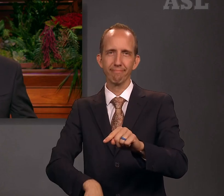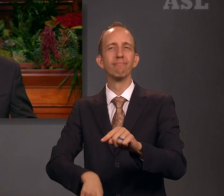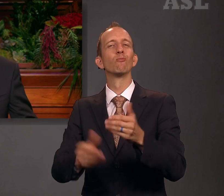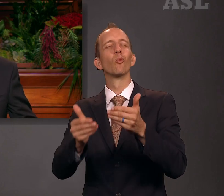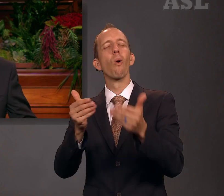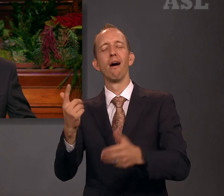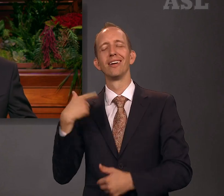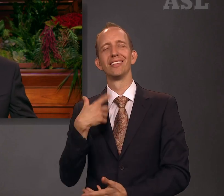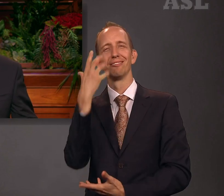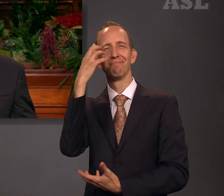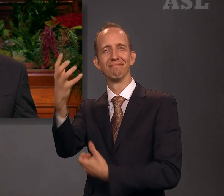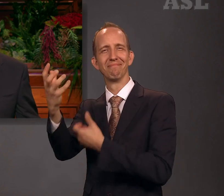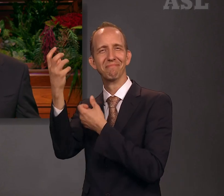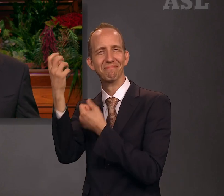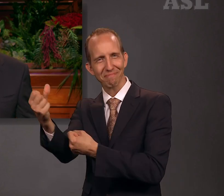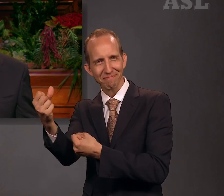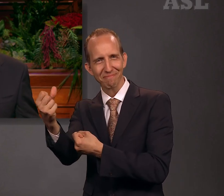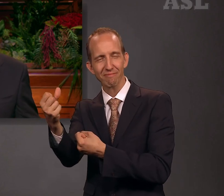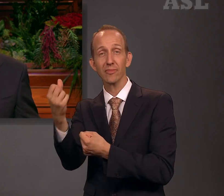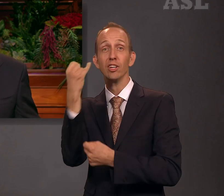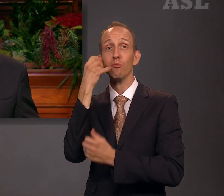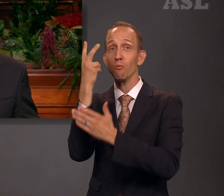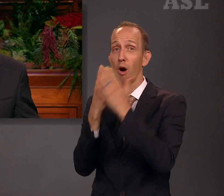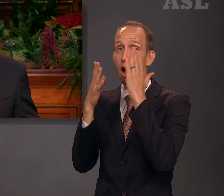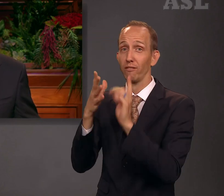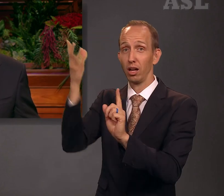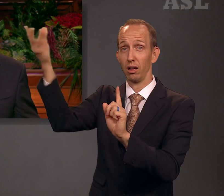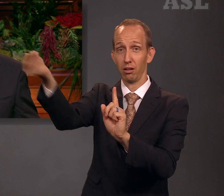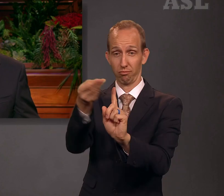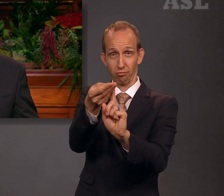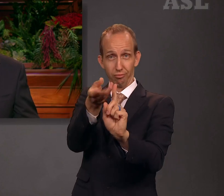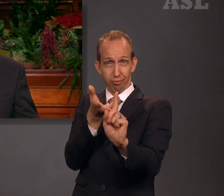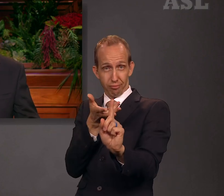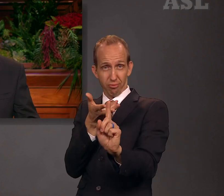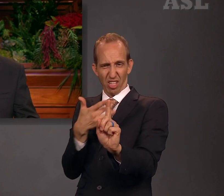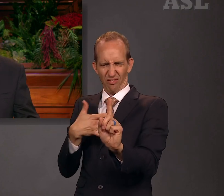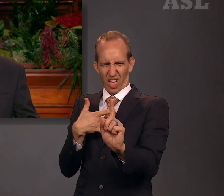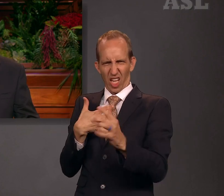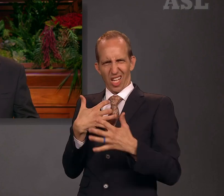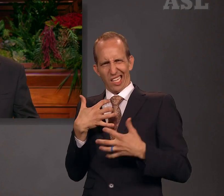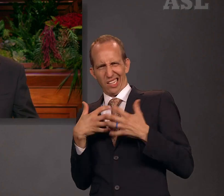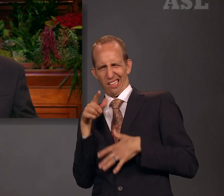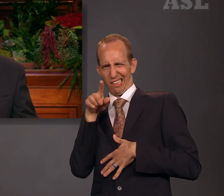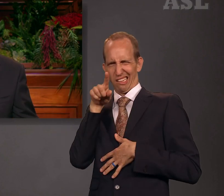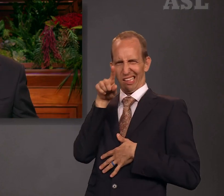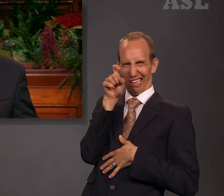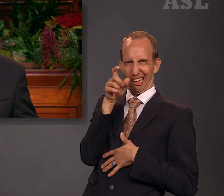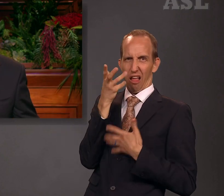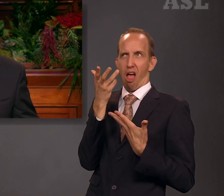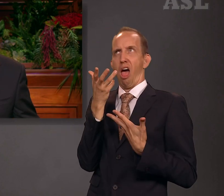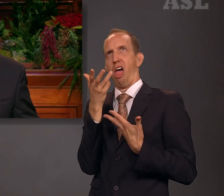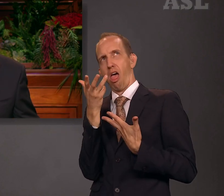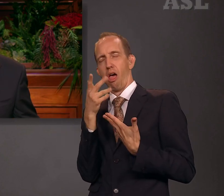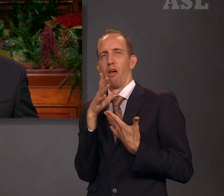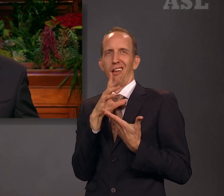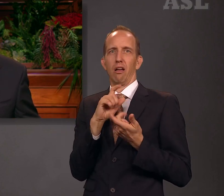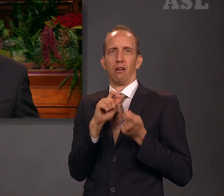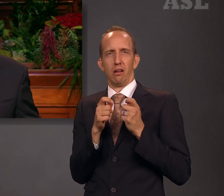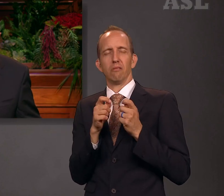when we willingly follow the counsel of the Lord as revealed through His living prophet, especially if it runs